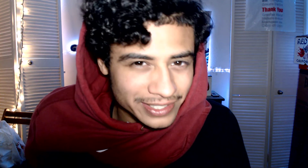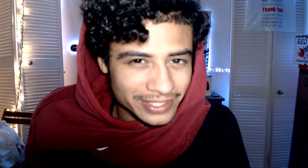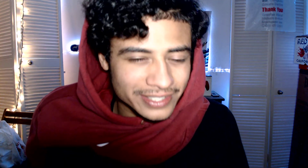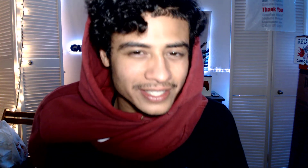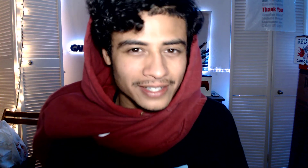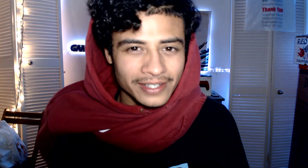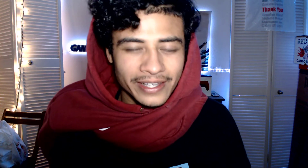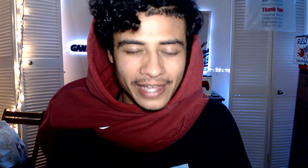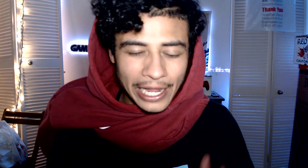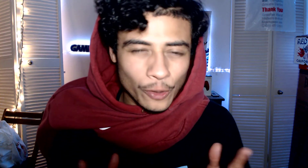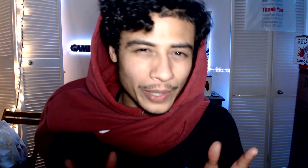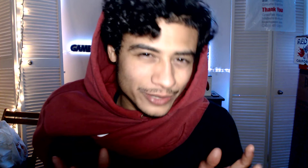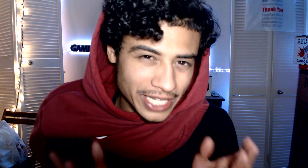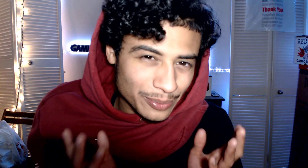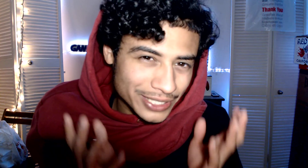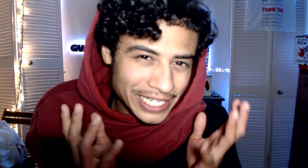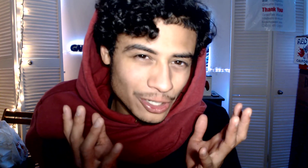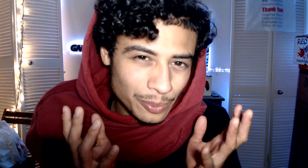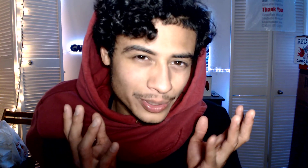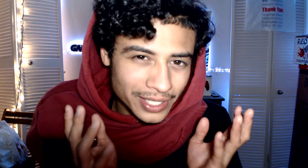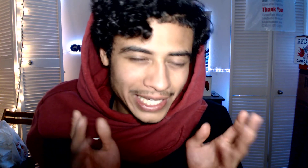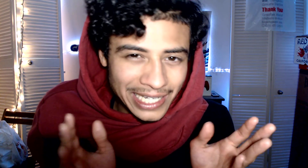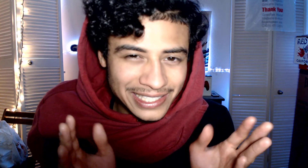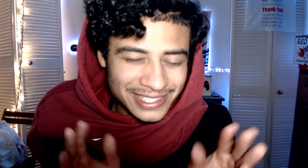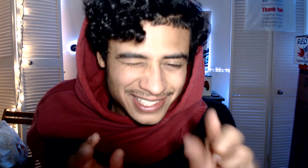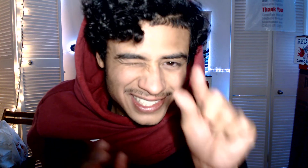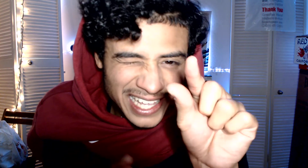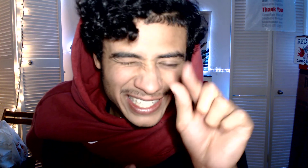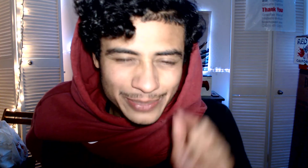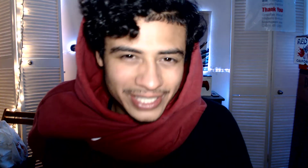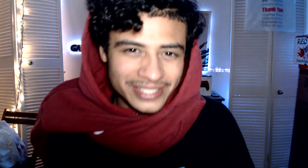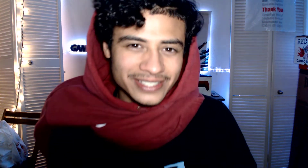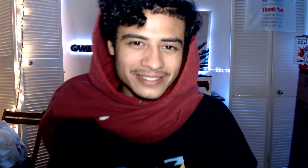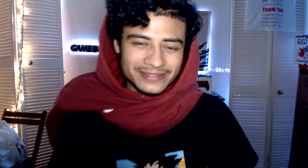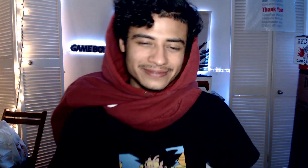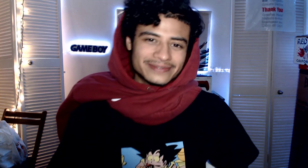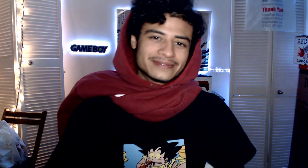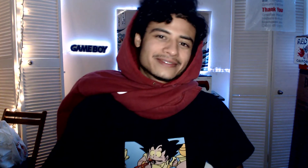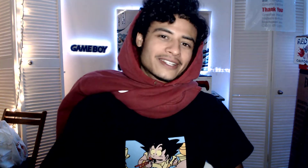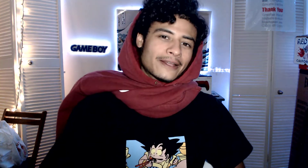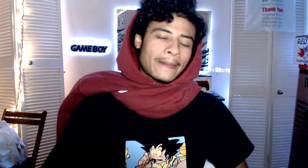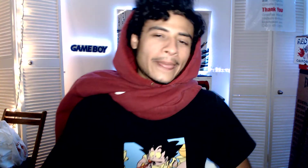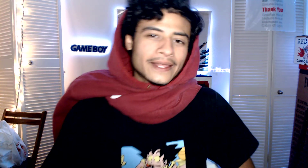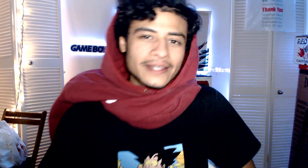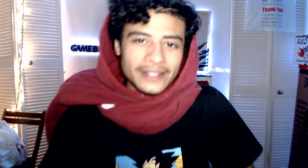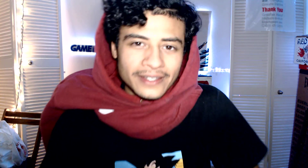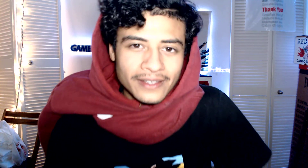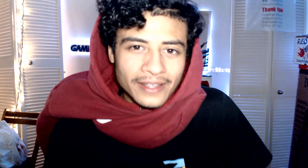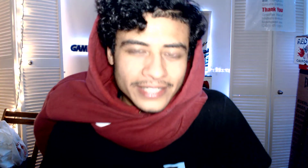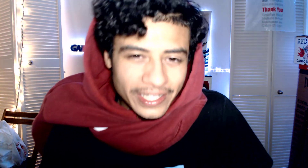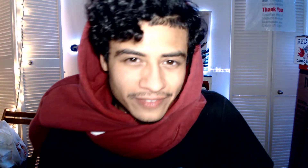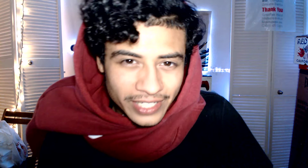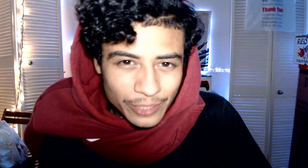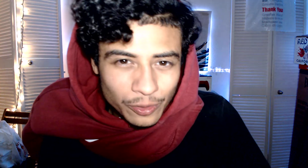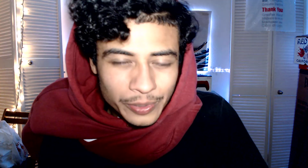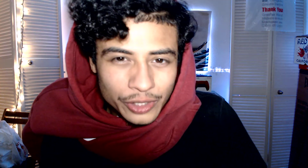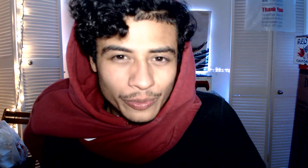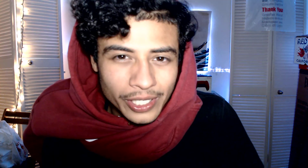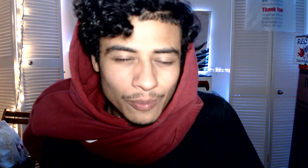i hope i was able to help and at least the slightest bit definitely will be doing more